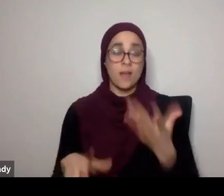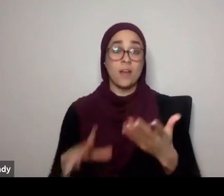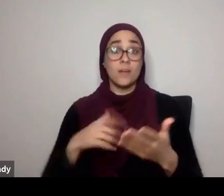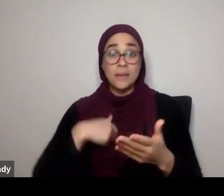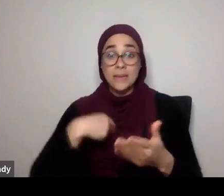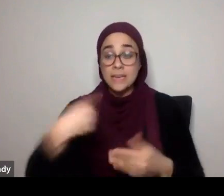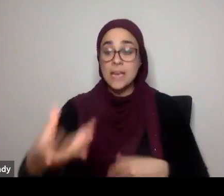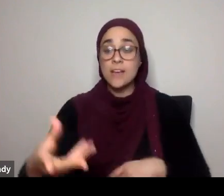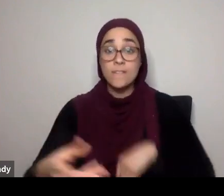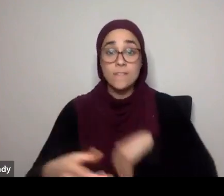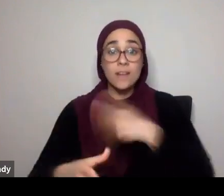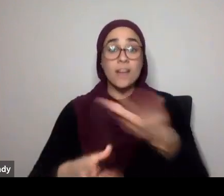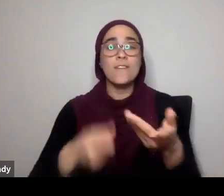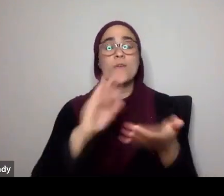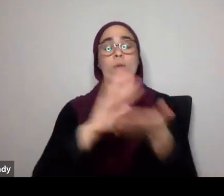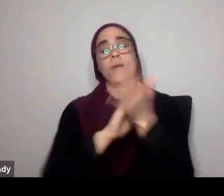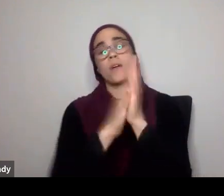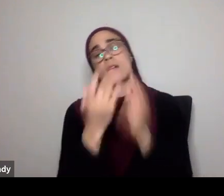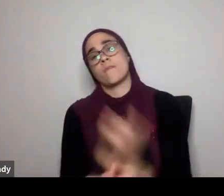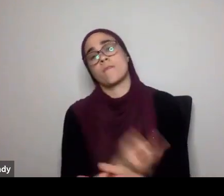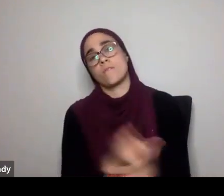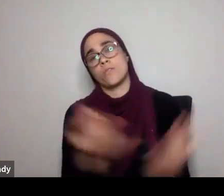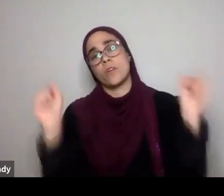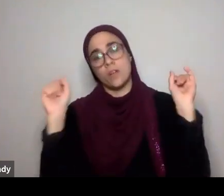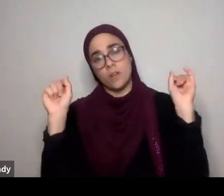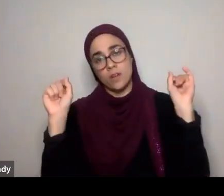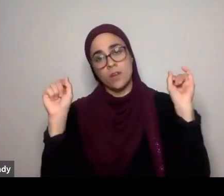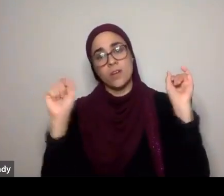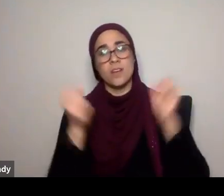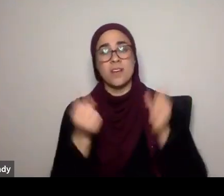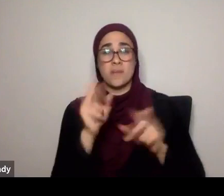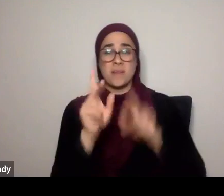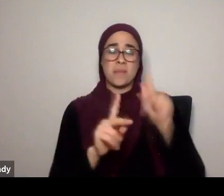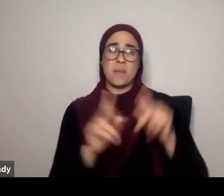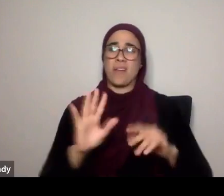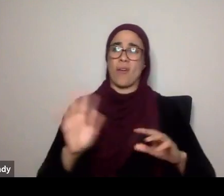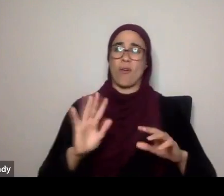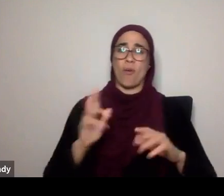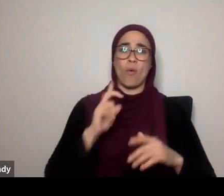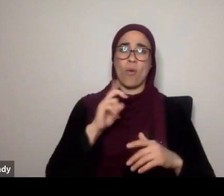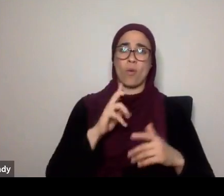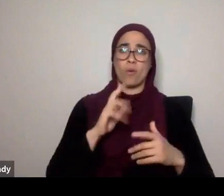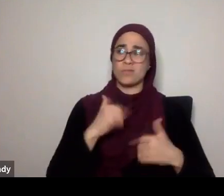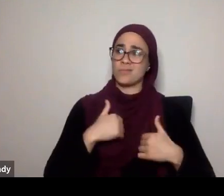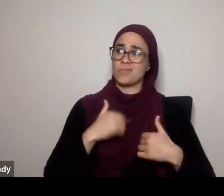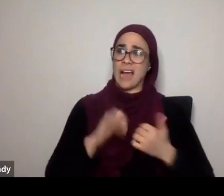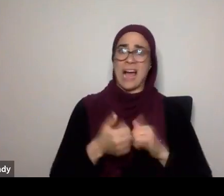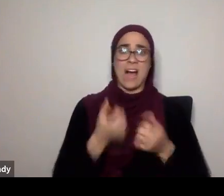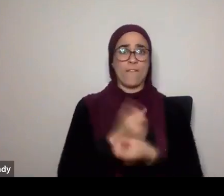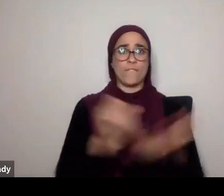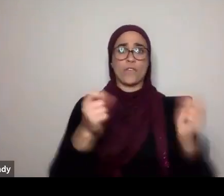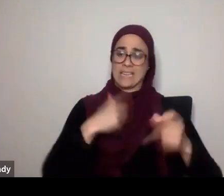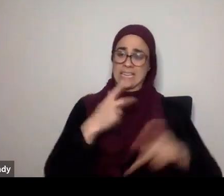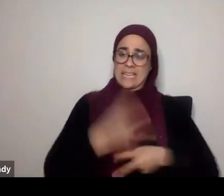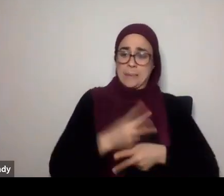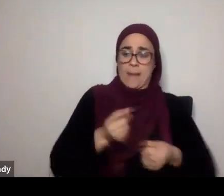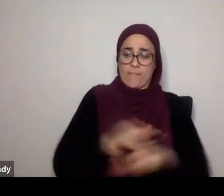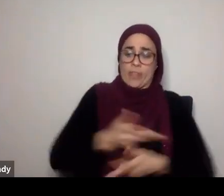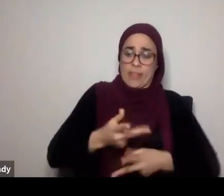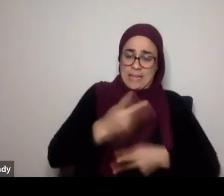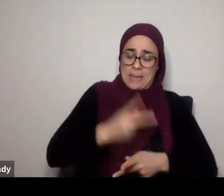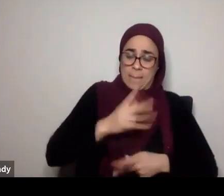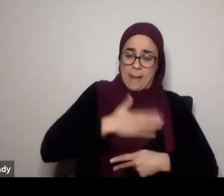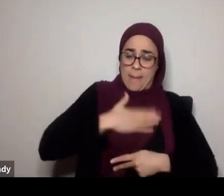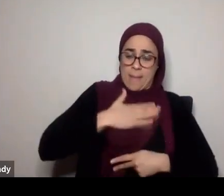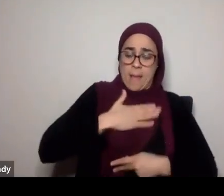yourself free, so a lot of people say, no, no, I'm accumulating, accumulating, and that's how I'm going to attain freedom, no, Allah's saying, give, give, give,